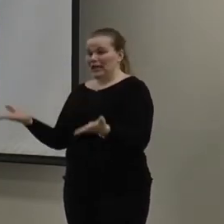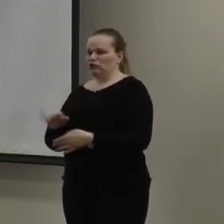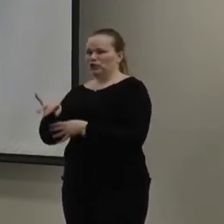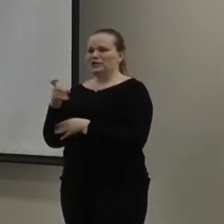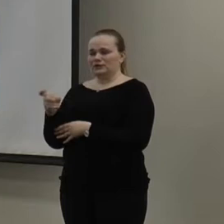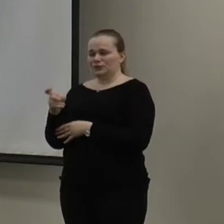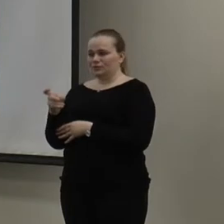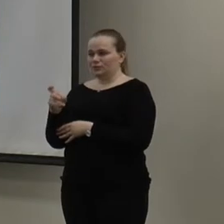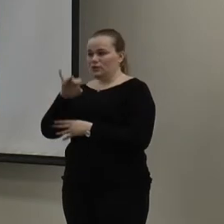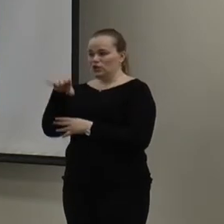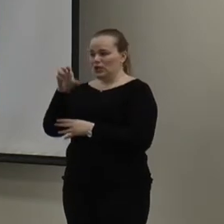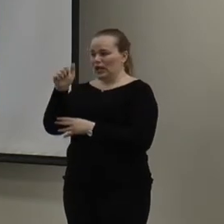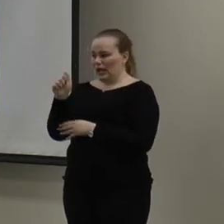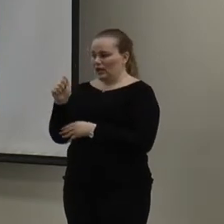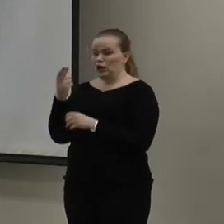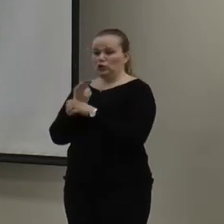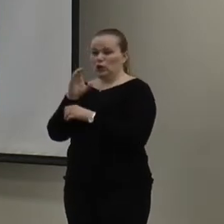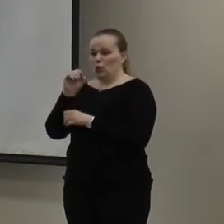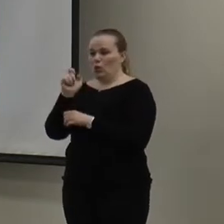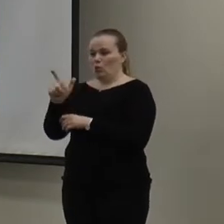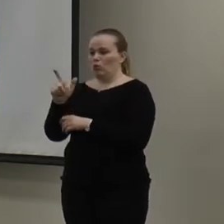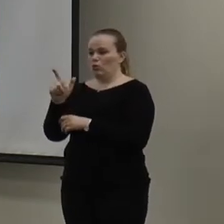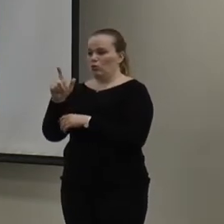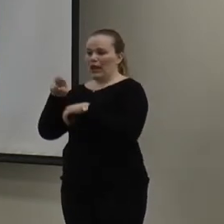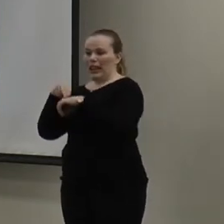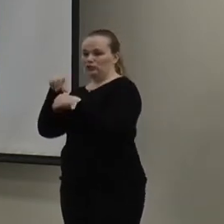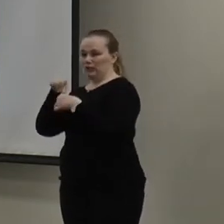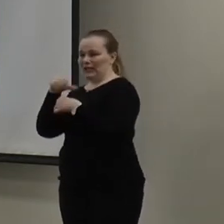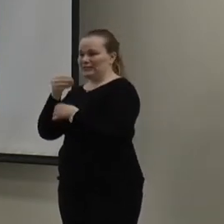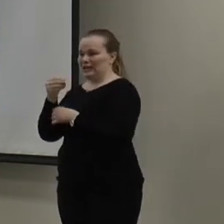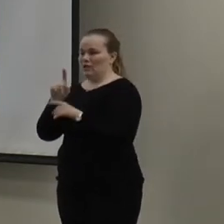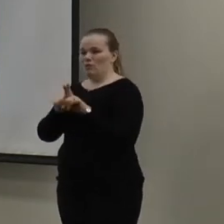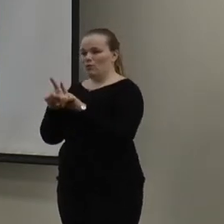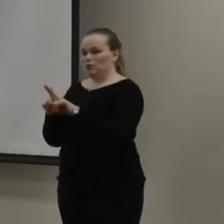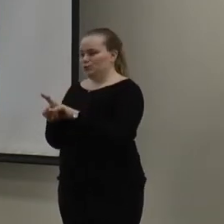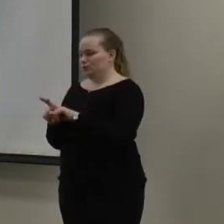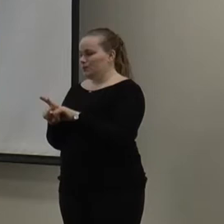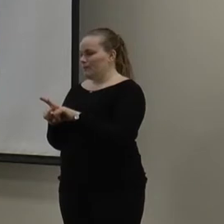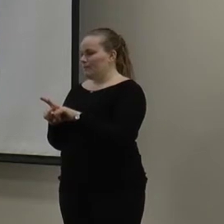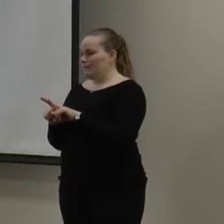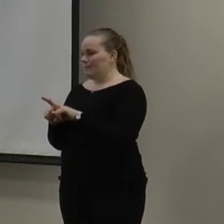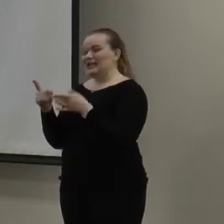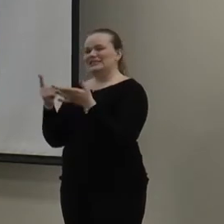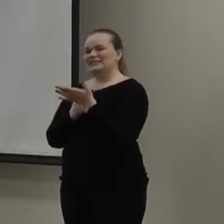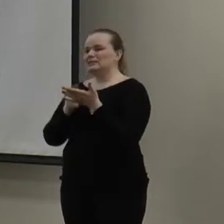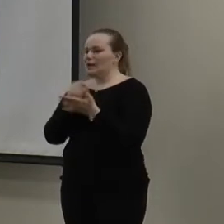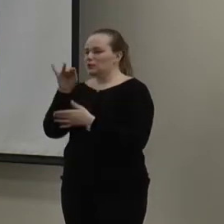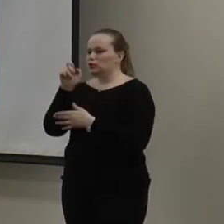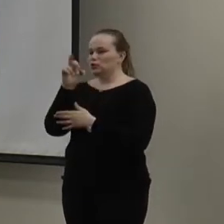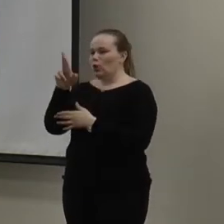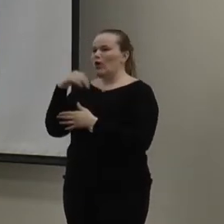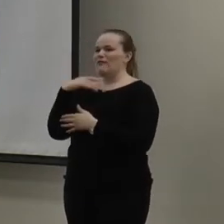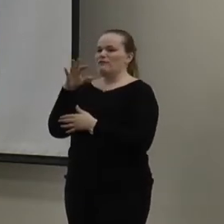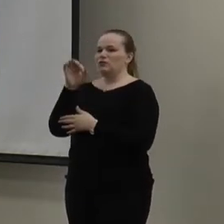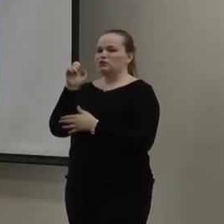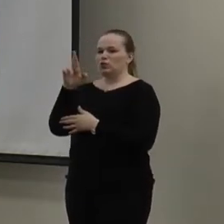Jacksonville, JDA uses coal, natural gas, and also some solar. We have a solar farm